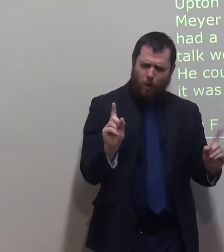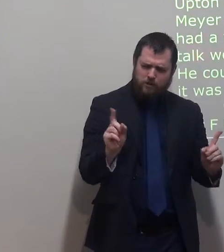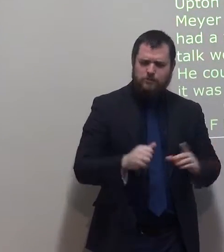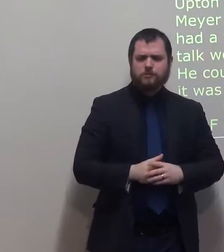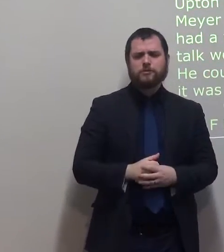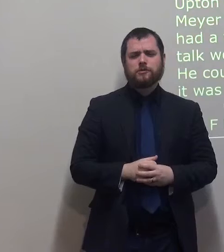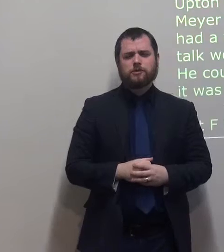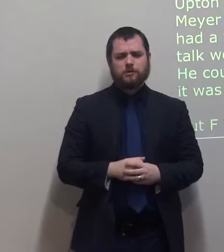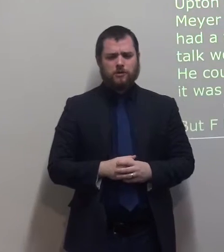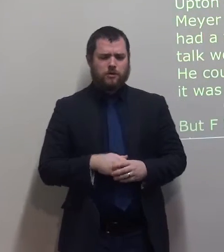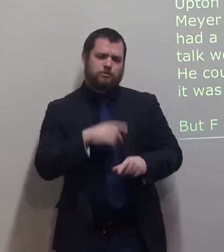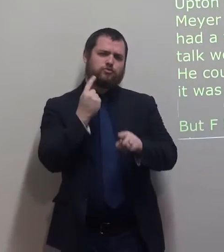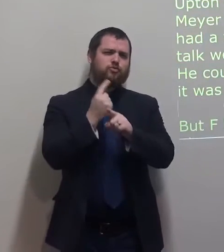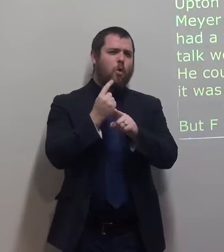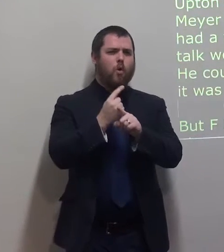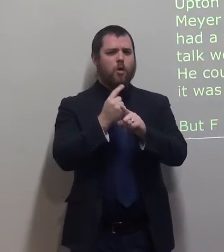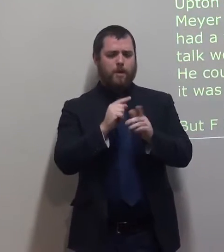He could talk well about people in the Bible.